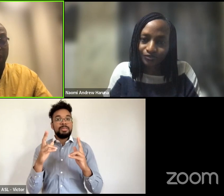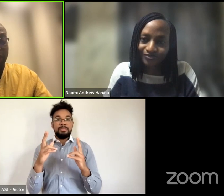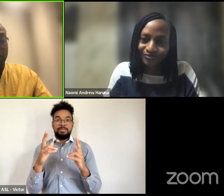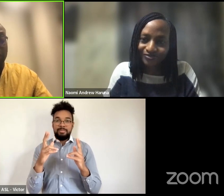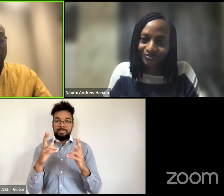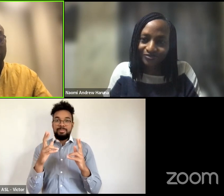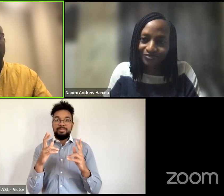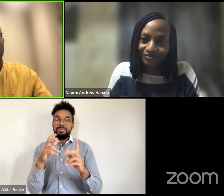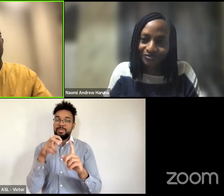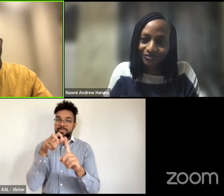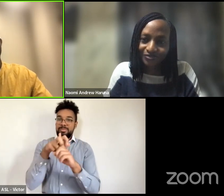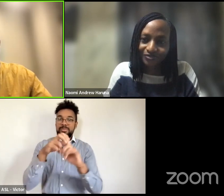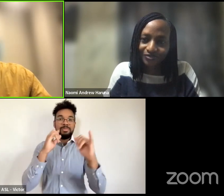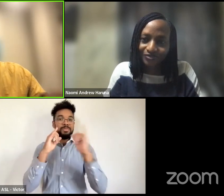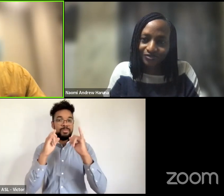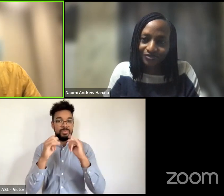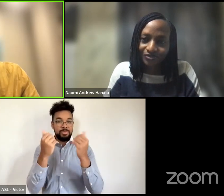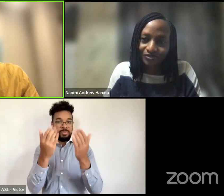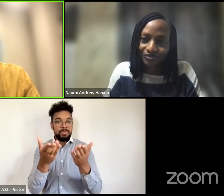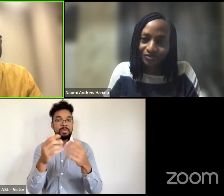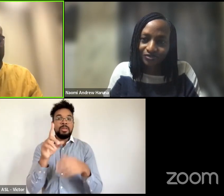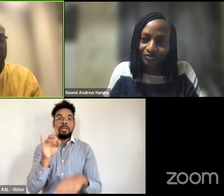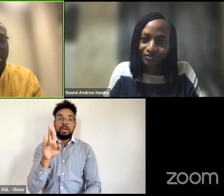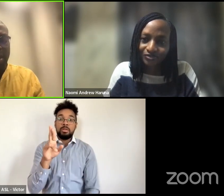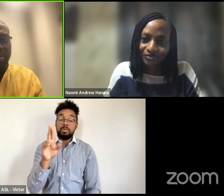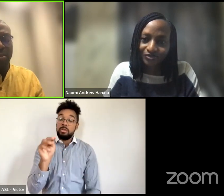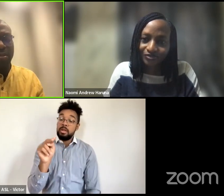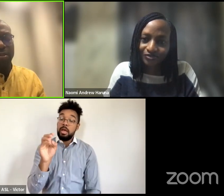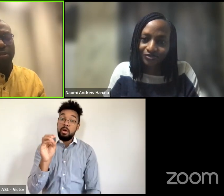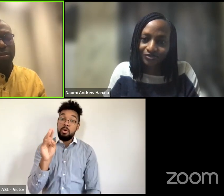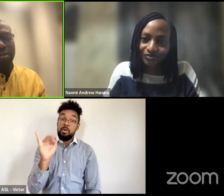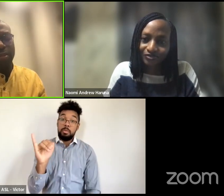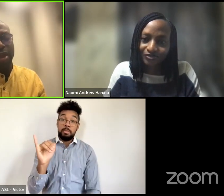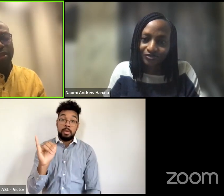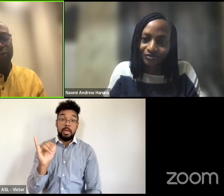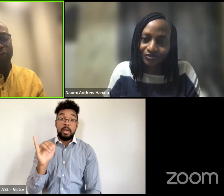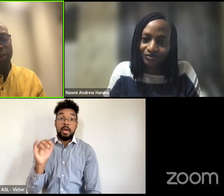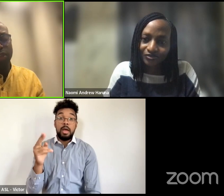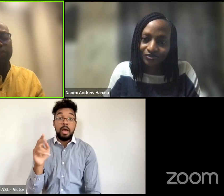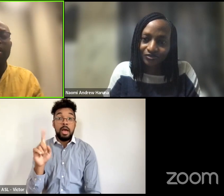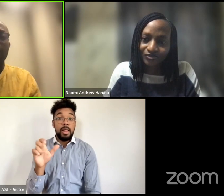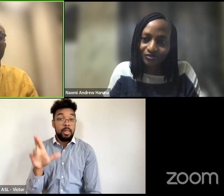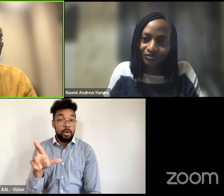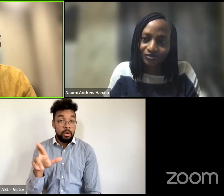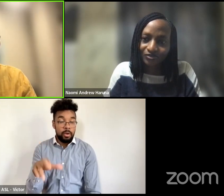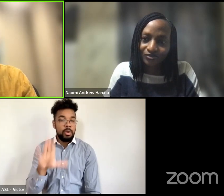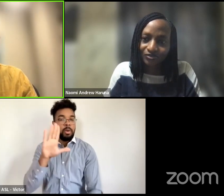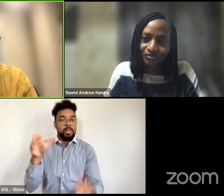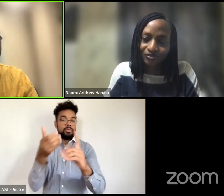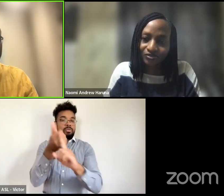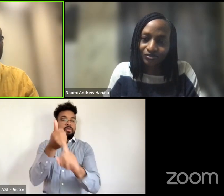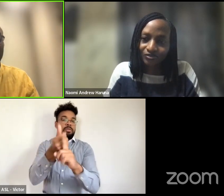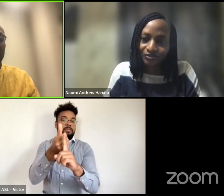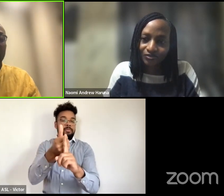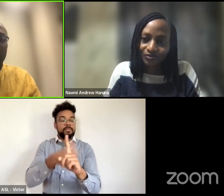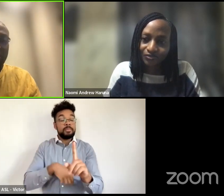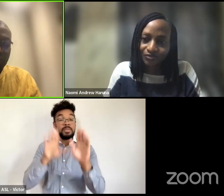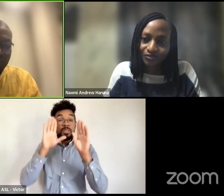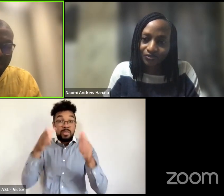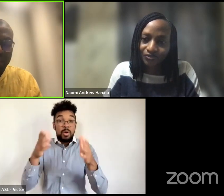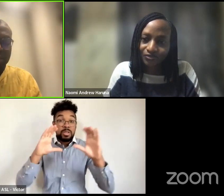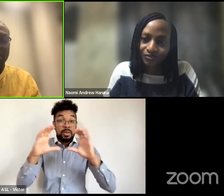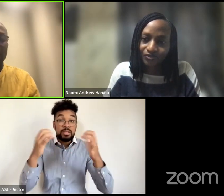and and they're going to introduce themselves um um and the focus of our conversation today is